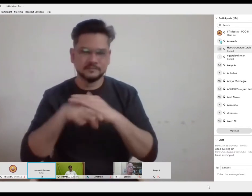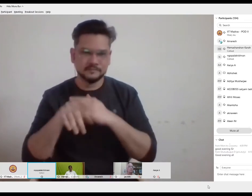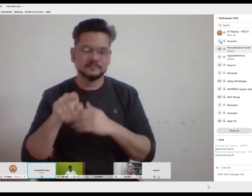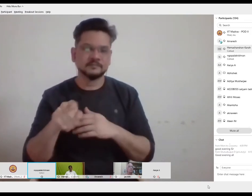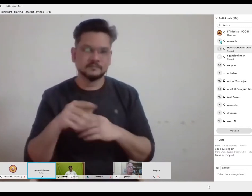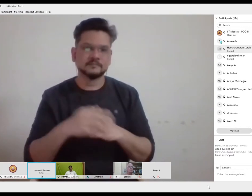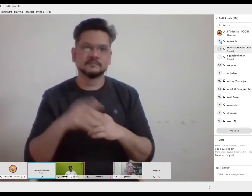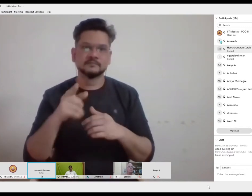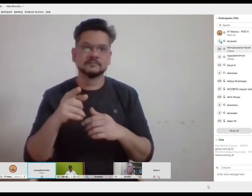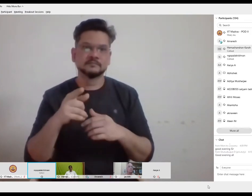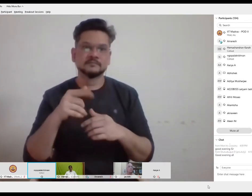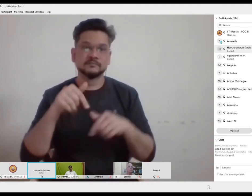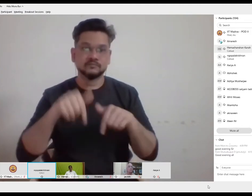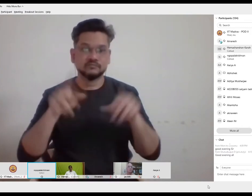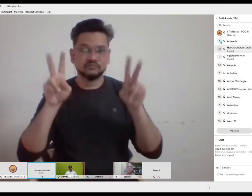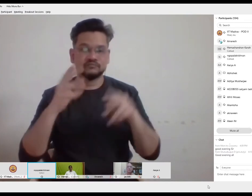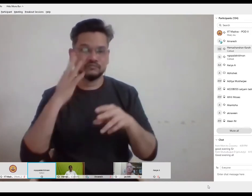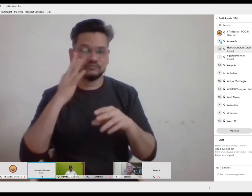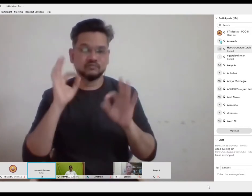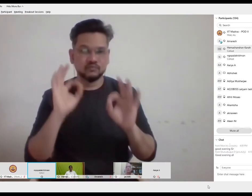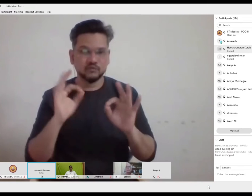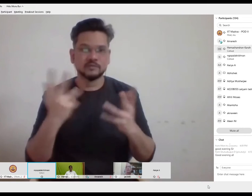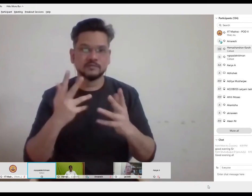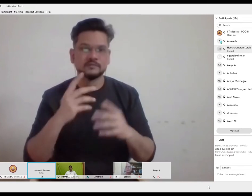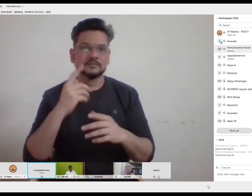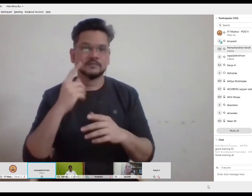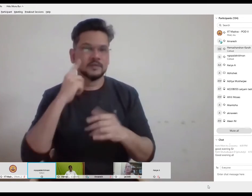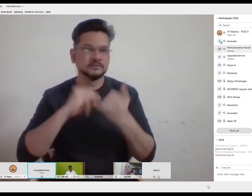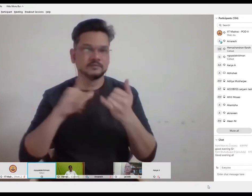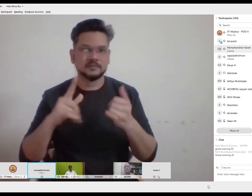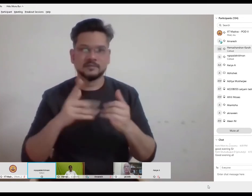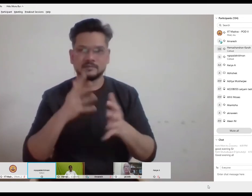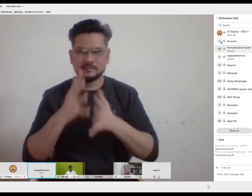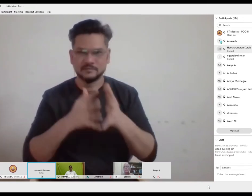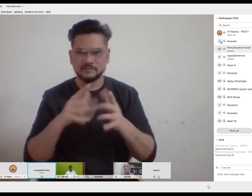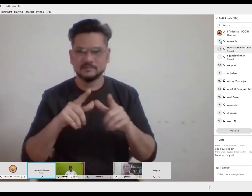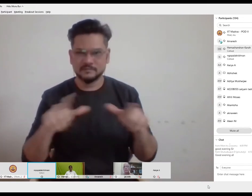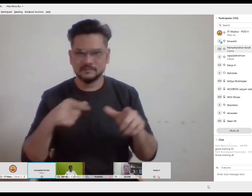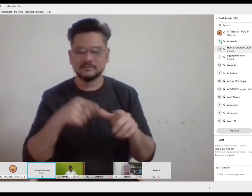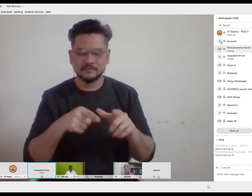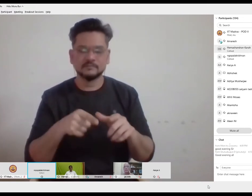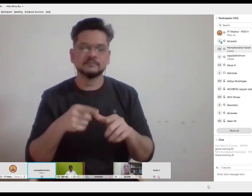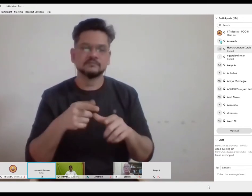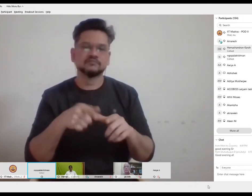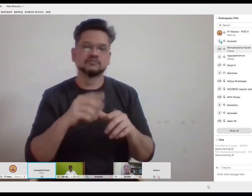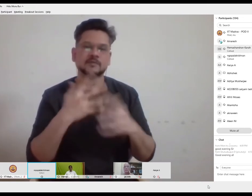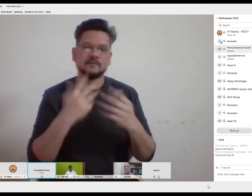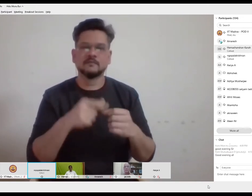sign language which holds all rights of a language in its own way so